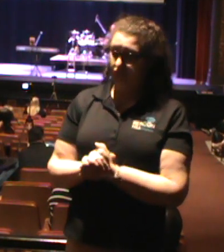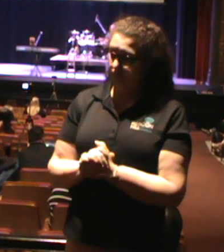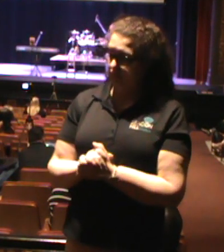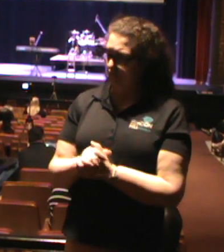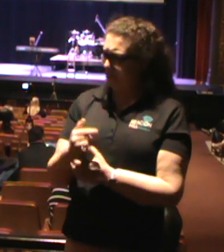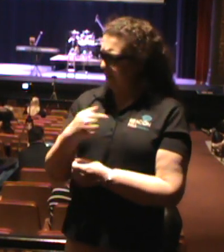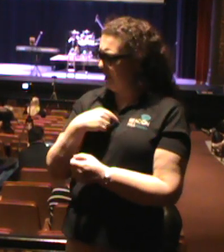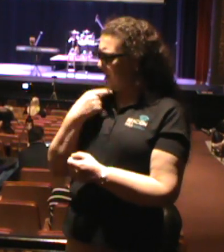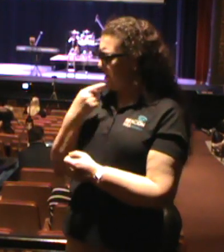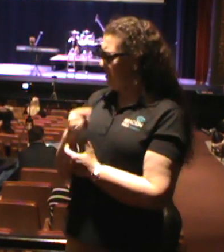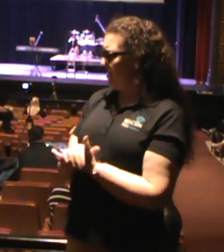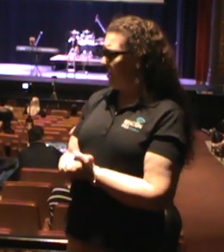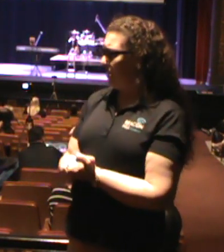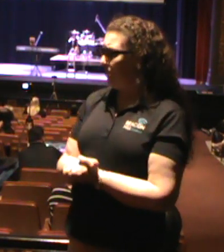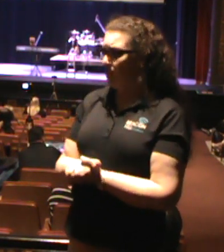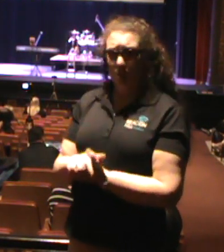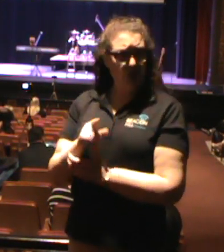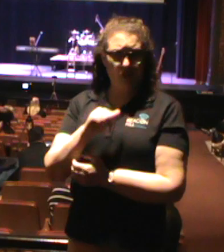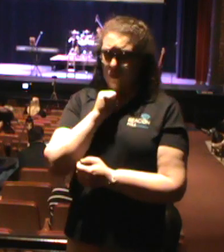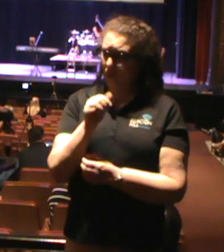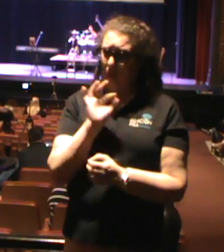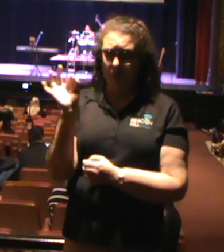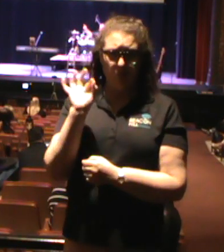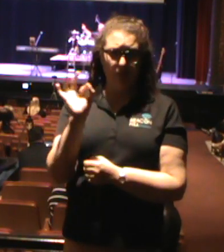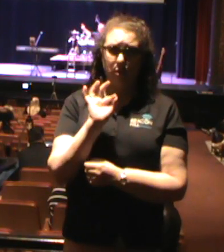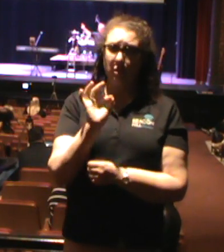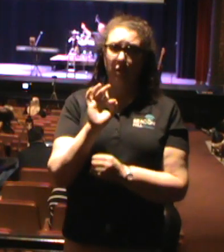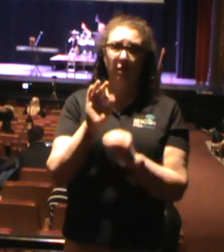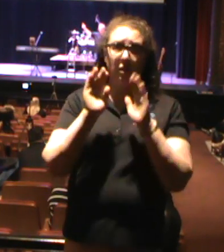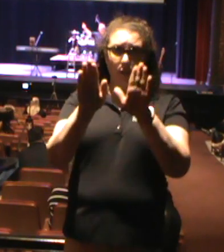And I said, you know what? Not only are you not preaching on Sunday morning, you're not teaching on Sunday.